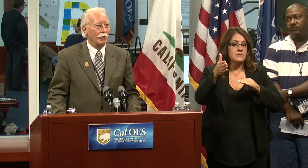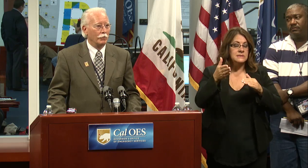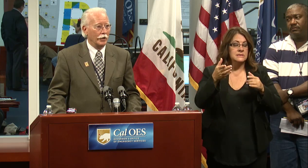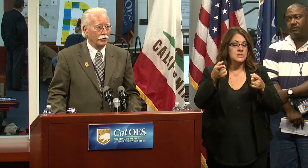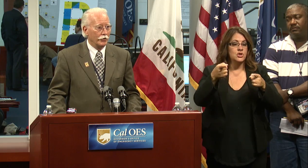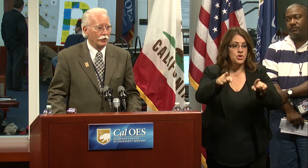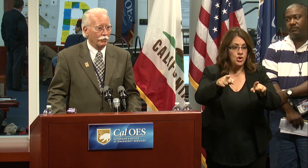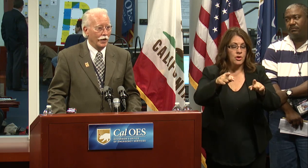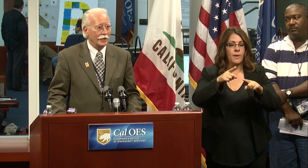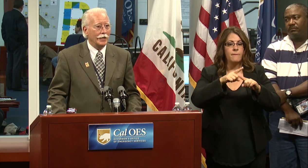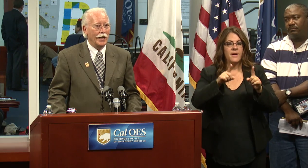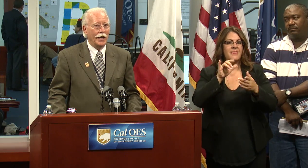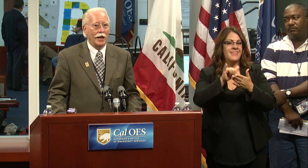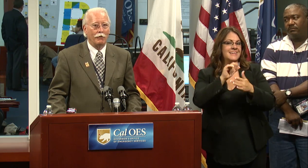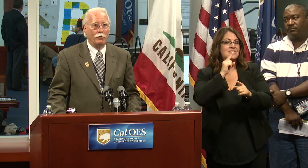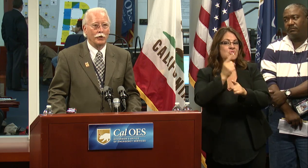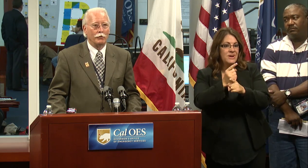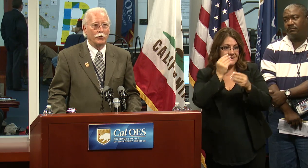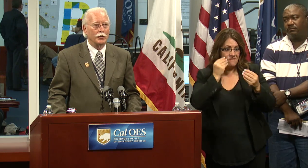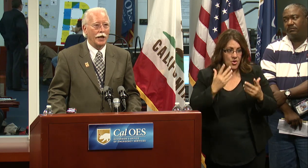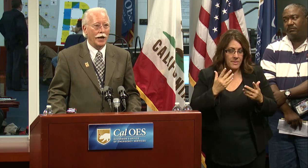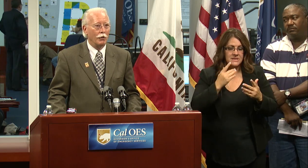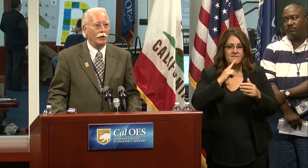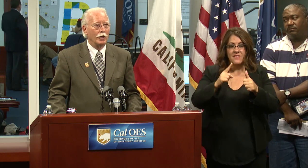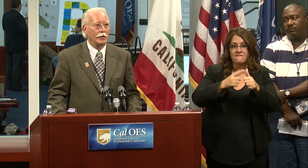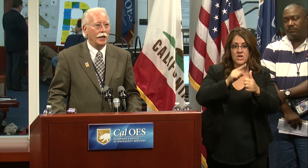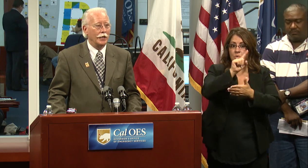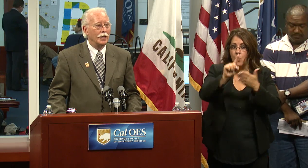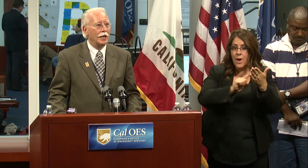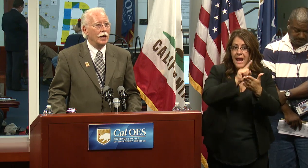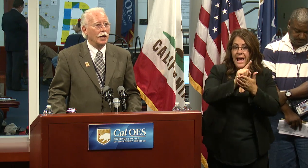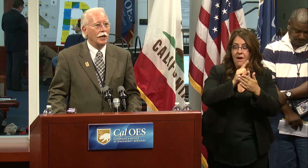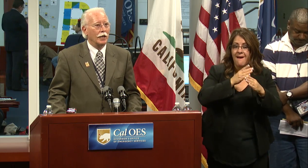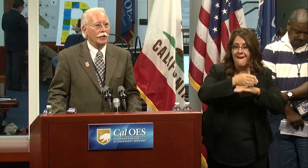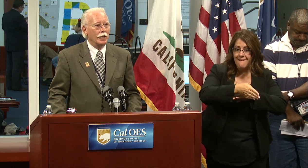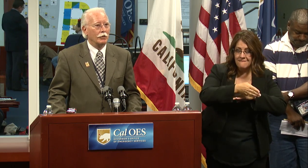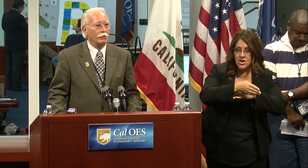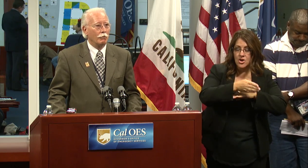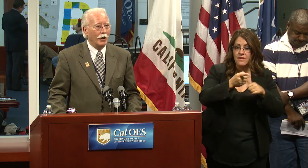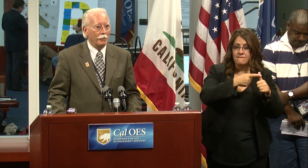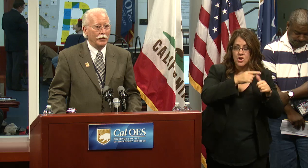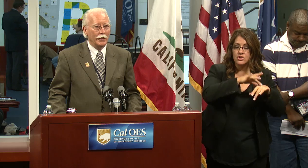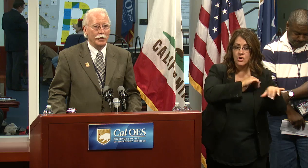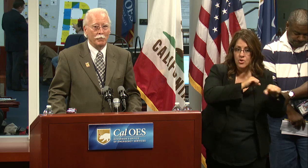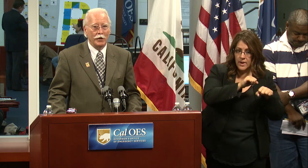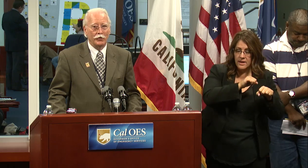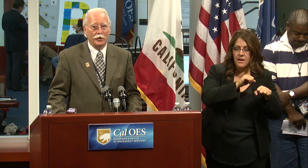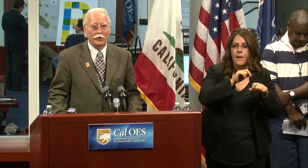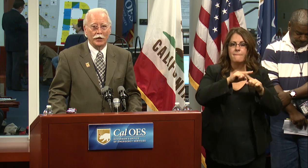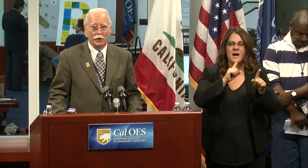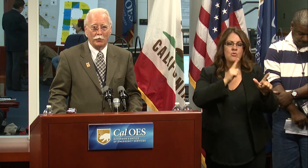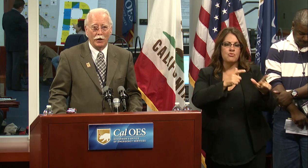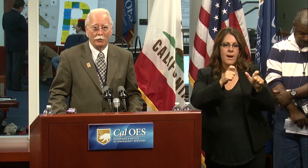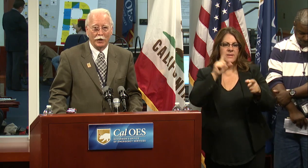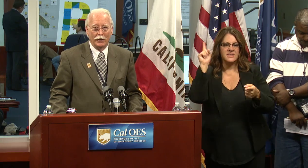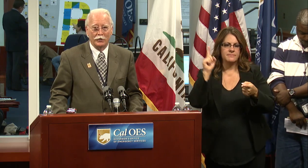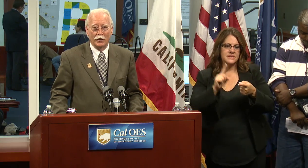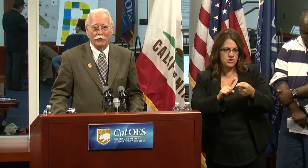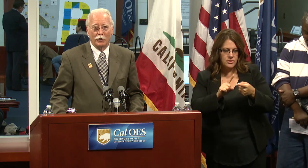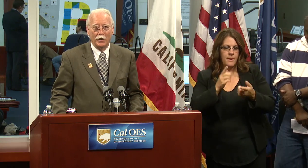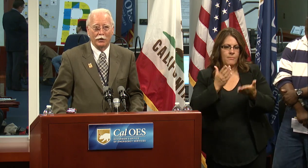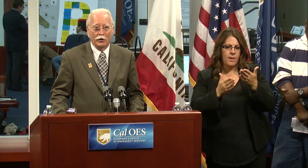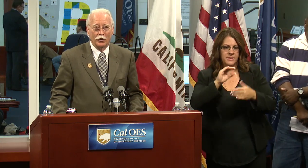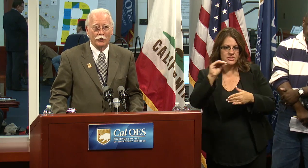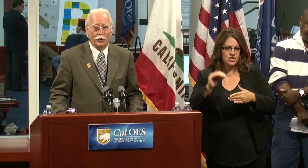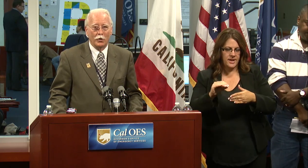That is correct for the first hour on that. It rapidly diminishes in the probabilities